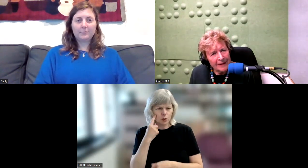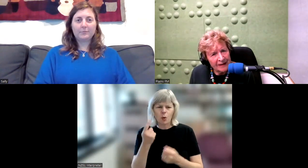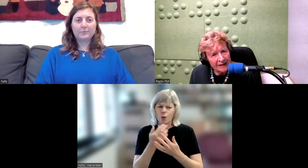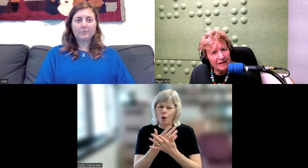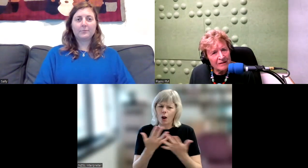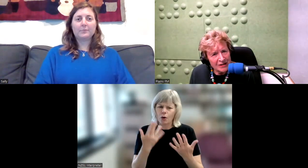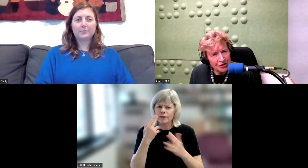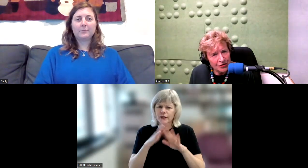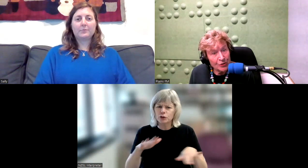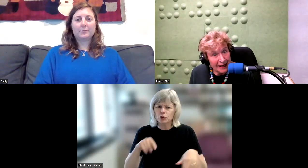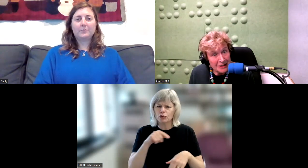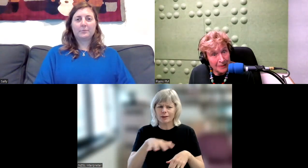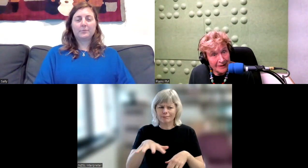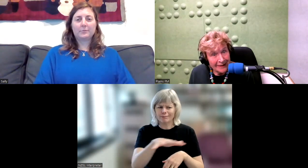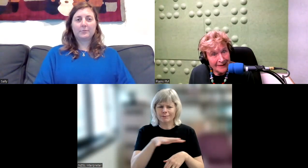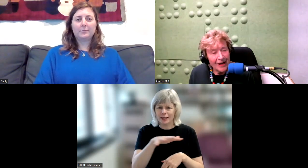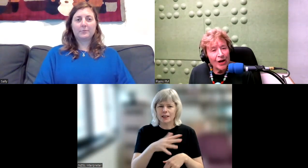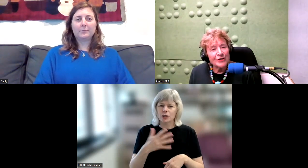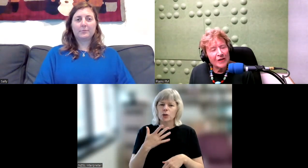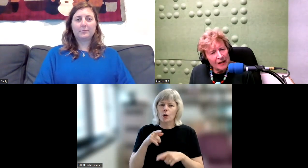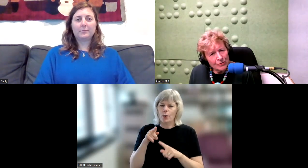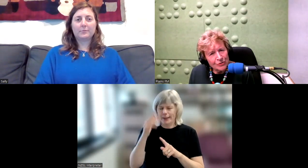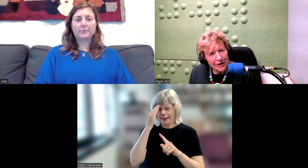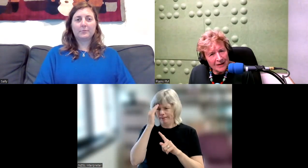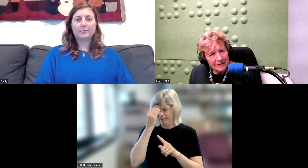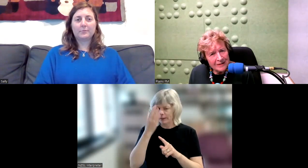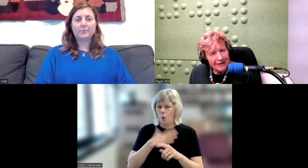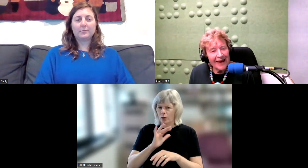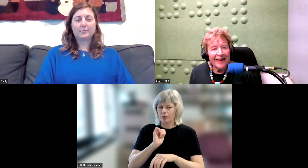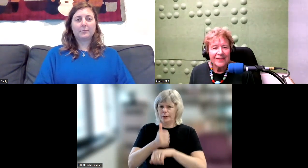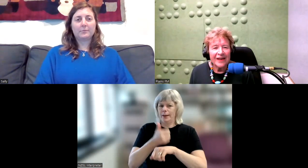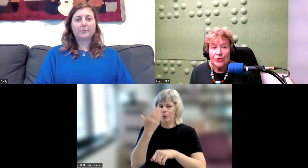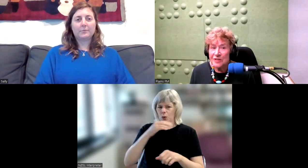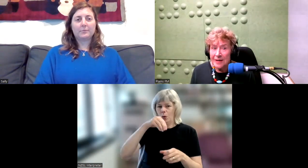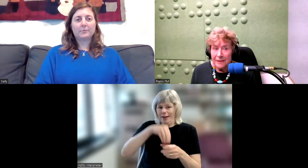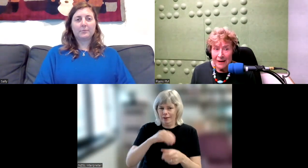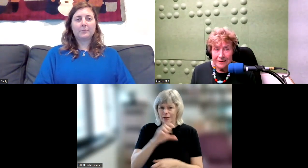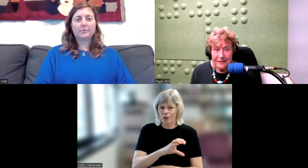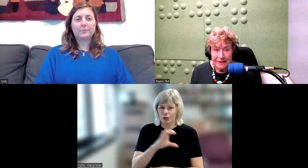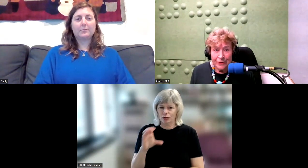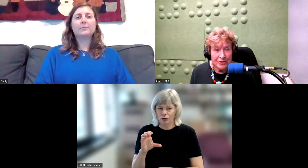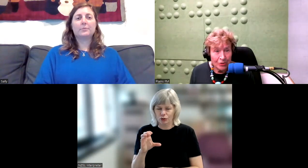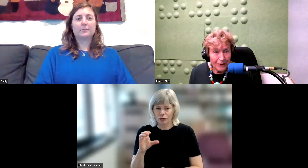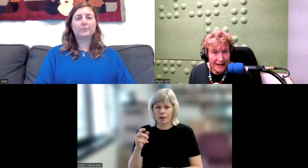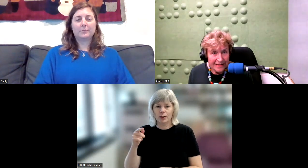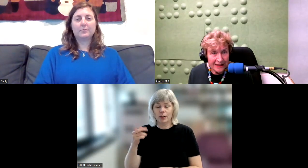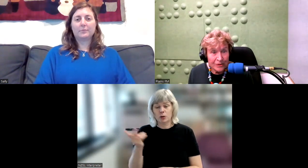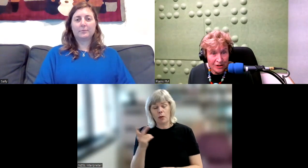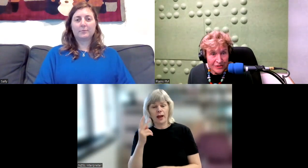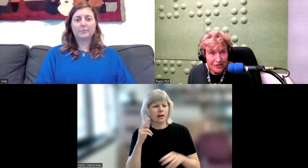in Christchurch or in Canterbury. So they looked around and they thought Sumner was a good place. It was close to